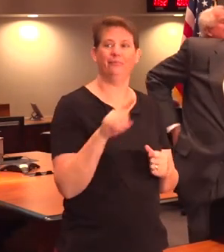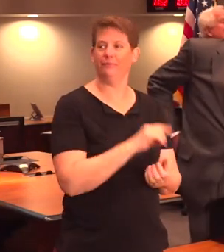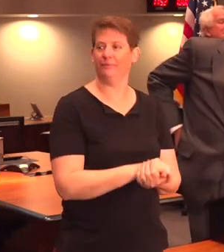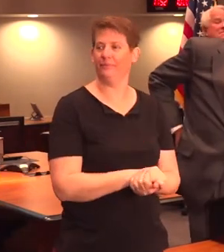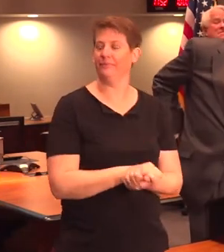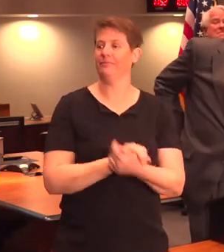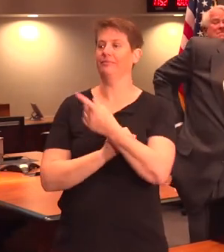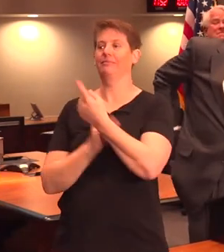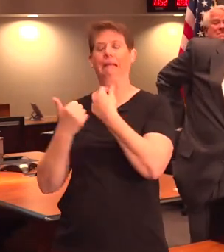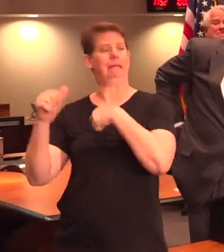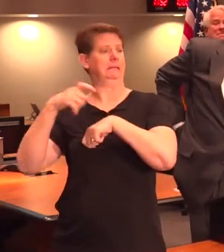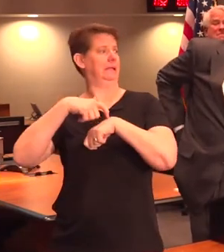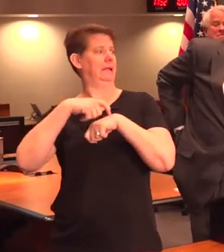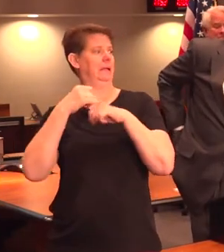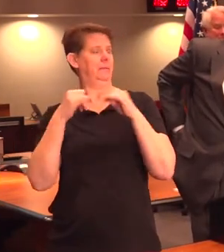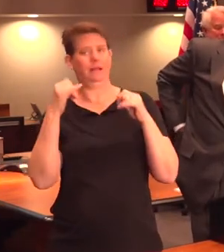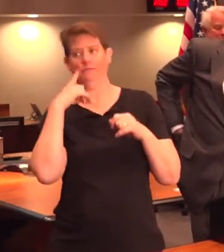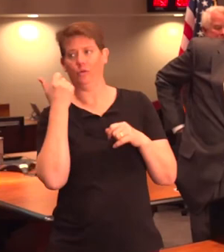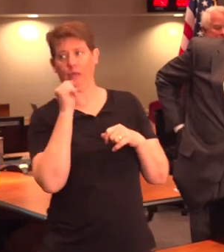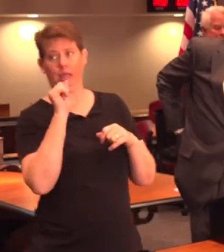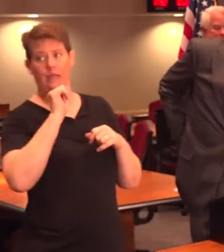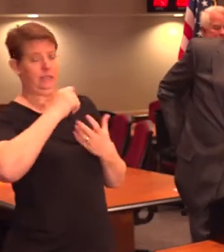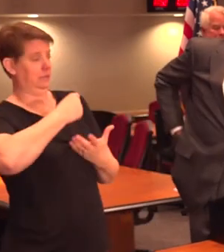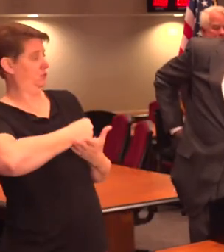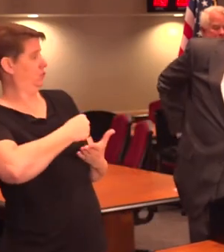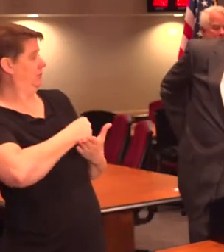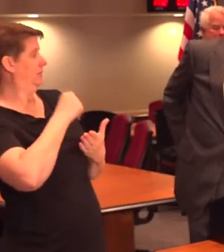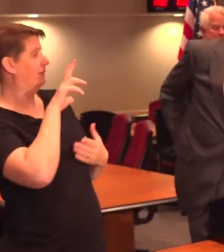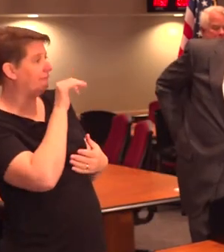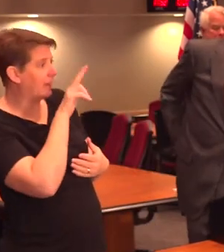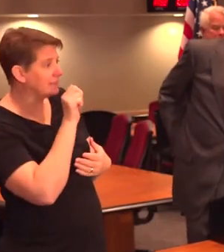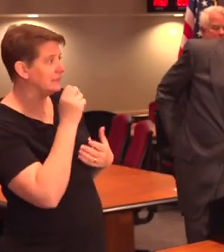Is there any timeline for a potential treatment for vaccine?